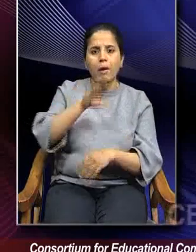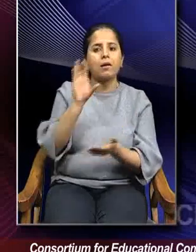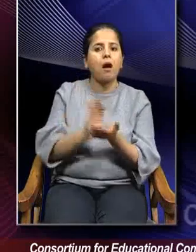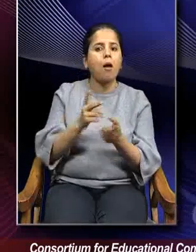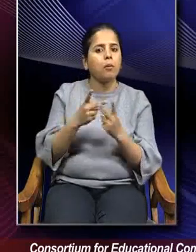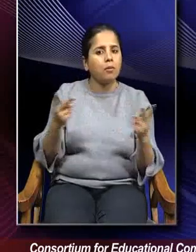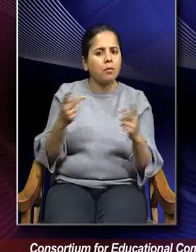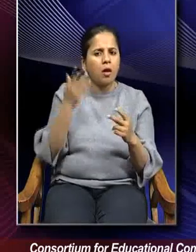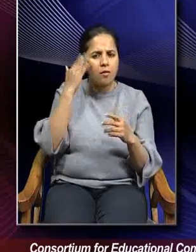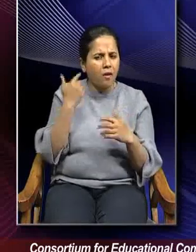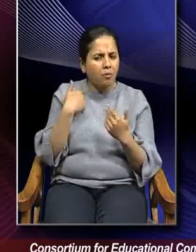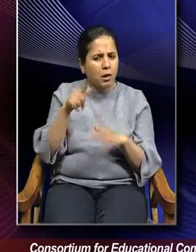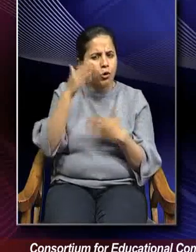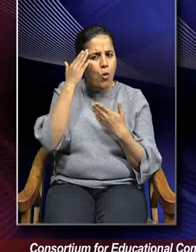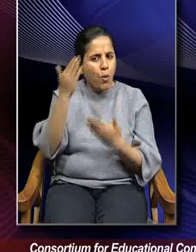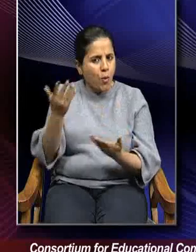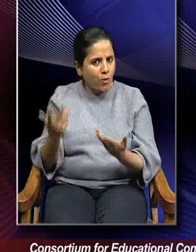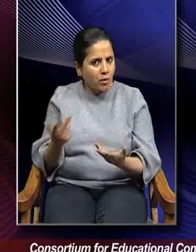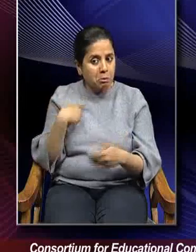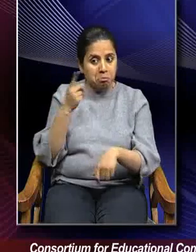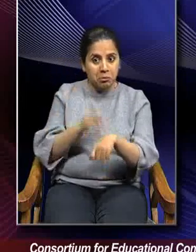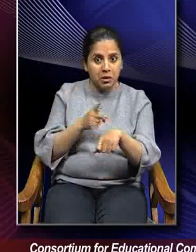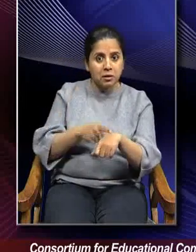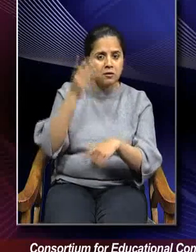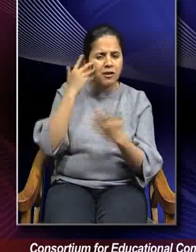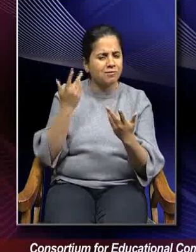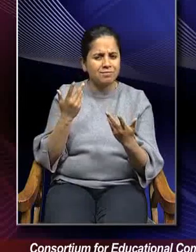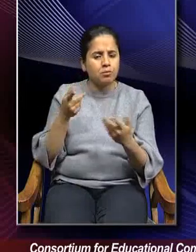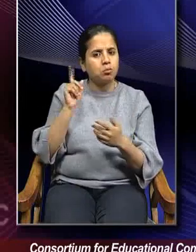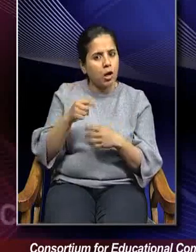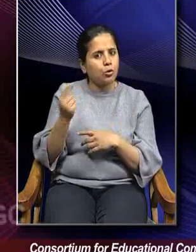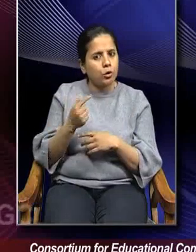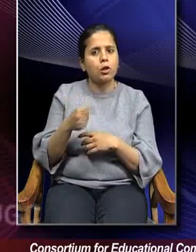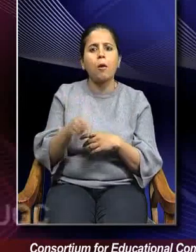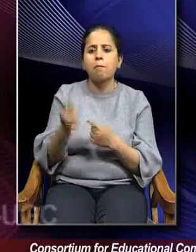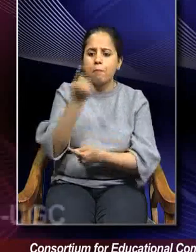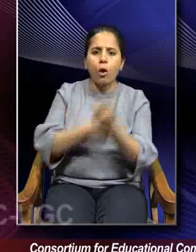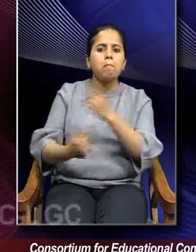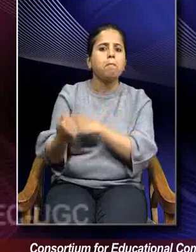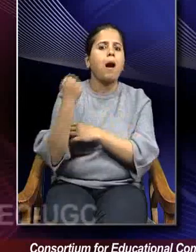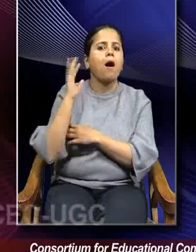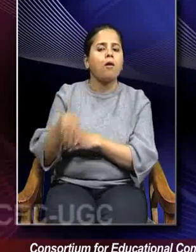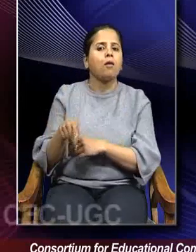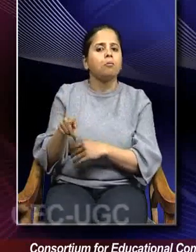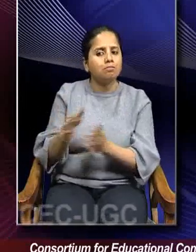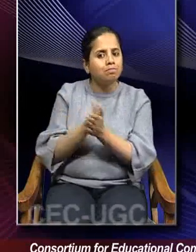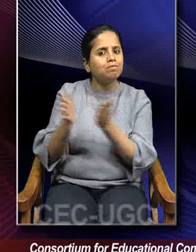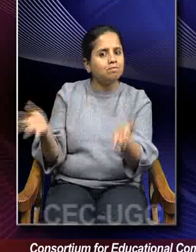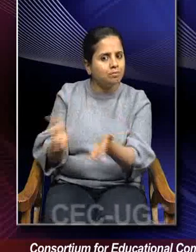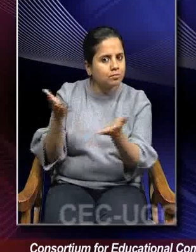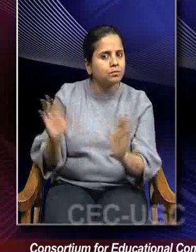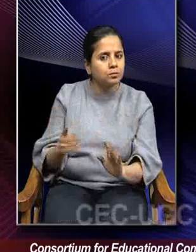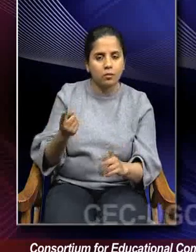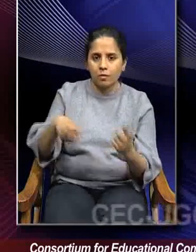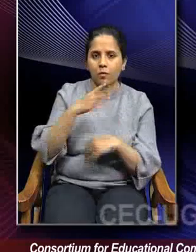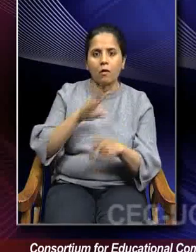So why not honor them? Why to punish them? Why to use political power approach to motivate them, when we